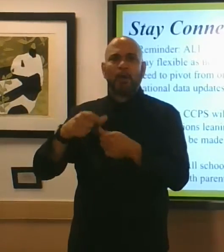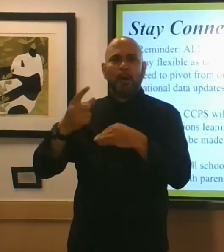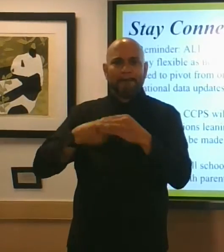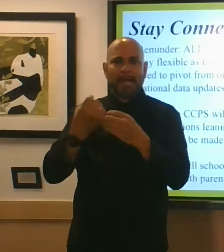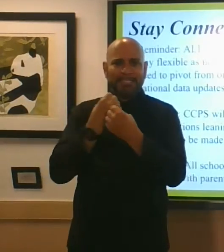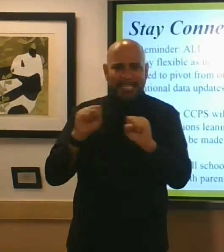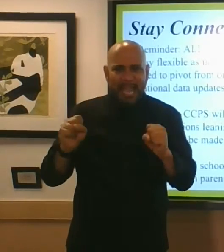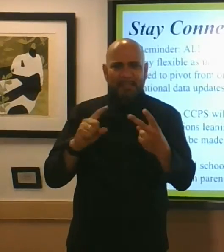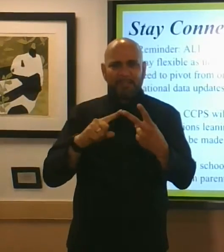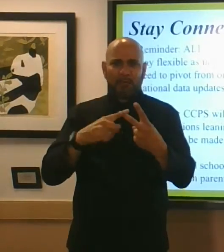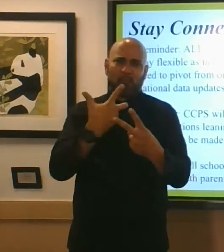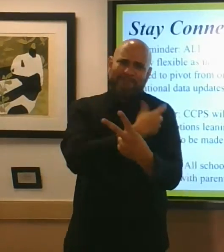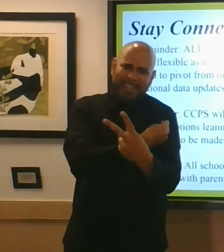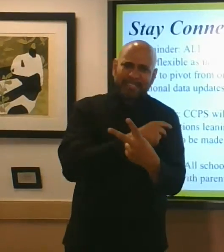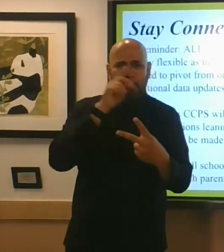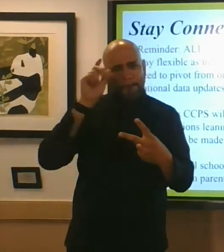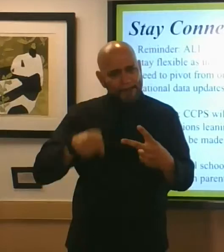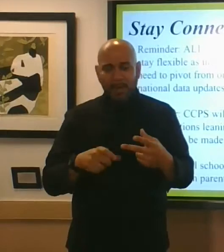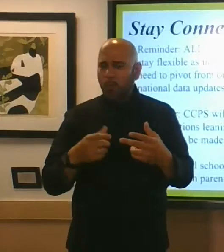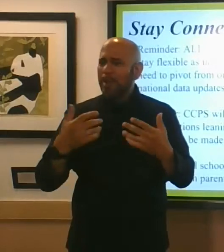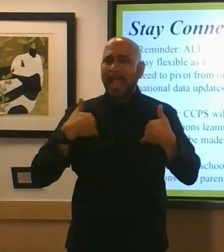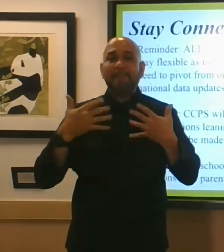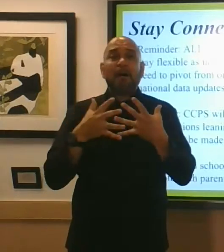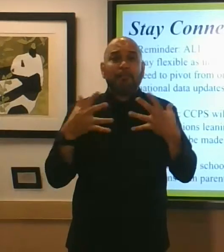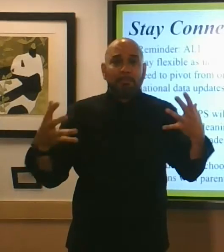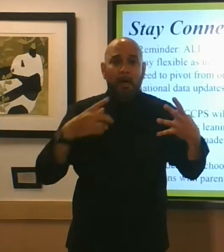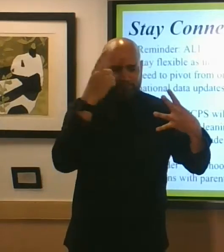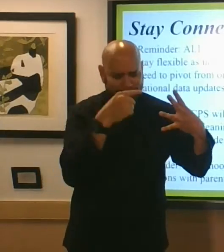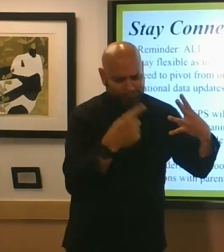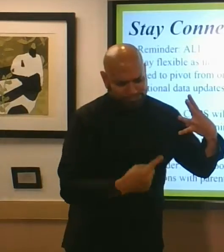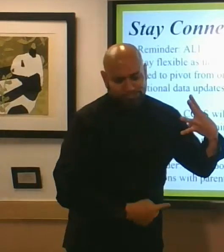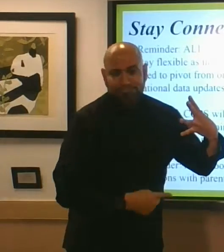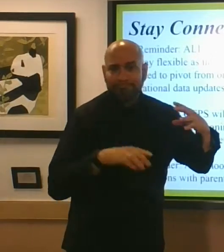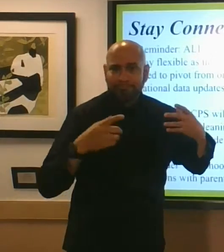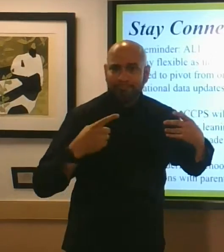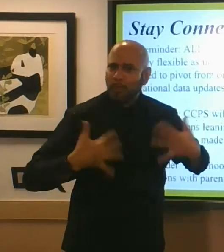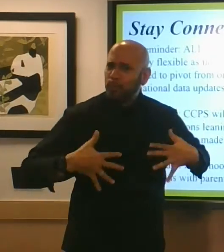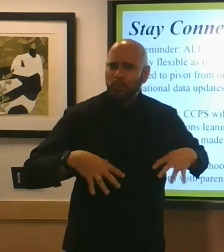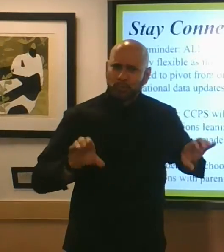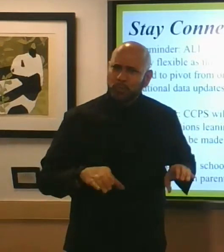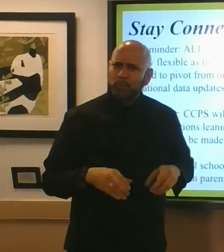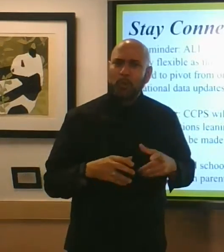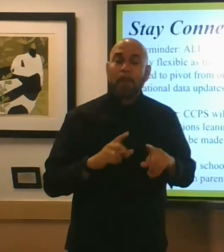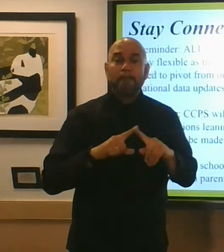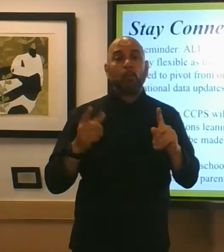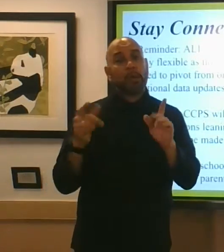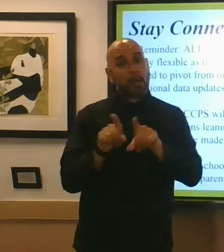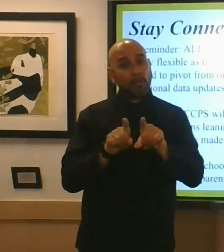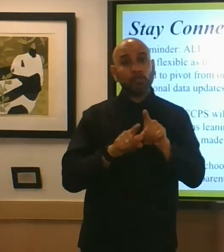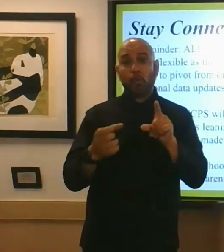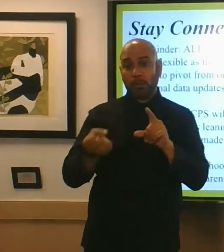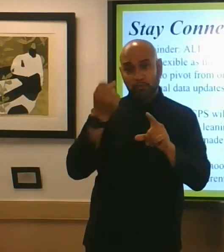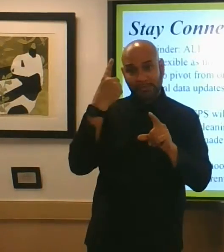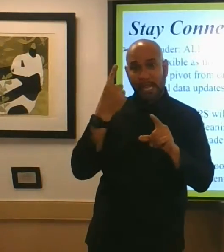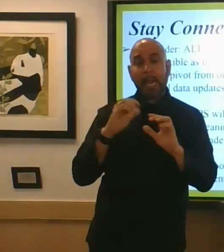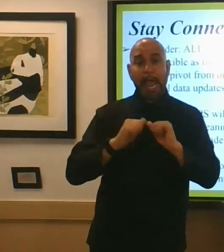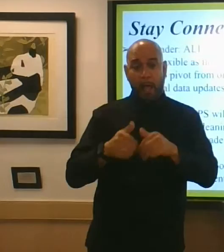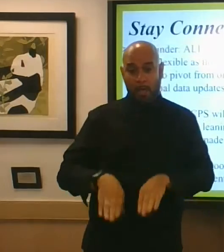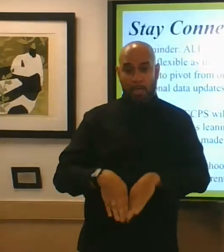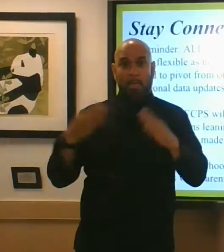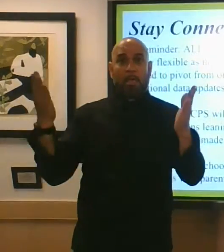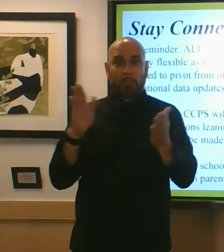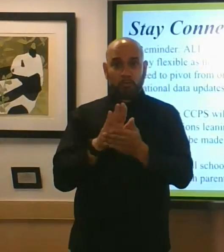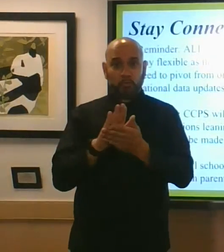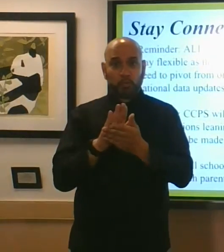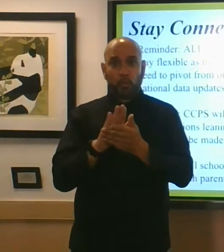get a vaccine we've got a lot that we've got to do but we also understand how schools and reopening of schools impacts the economy